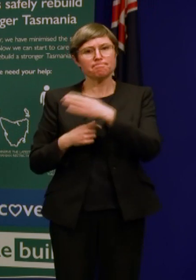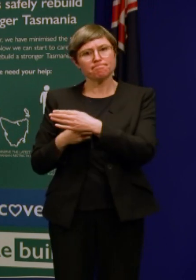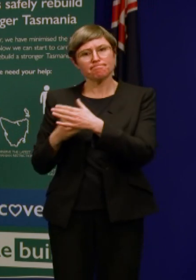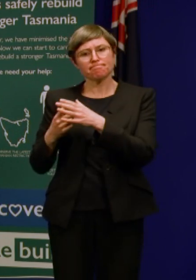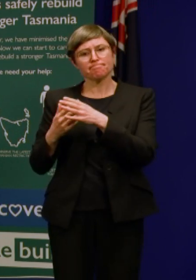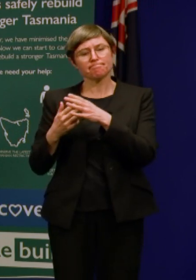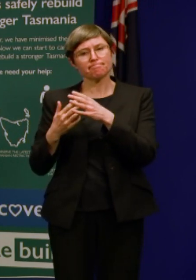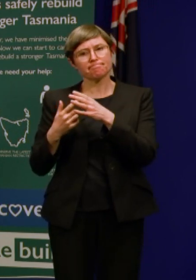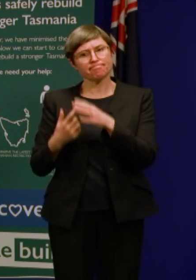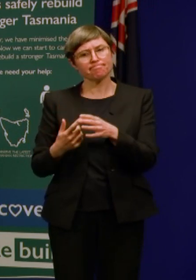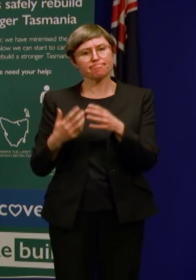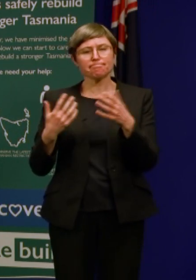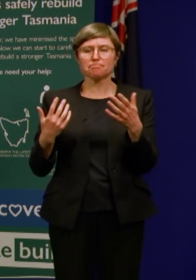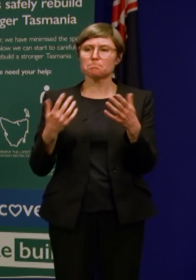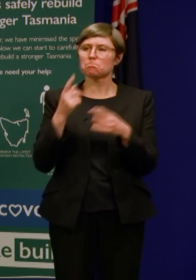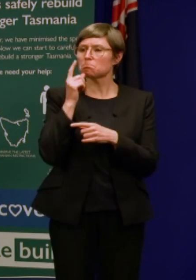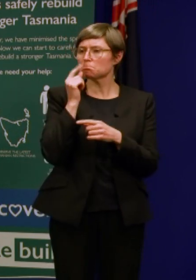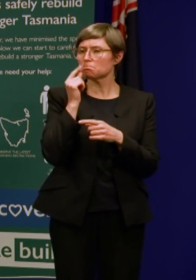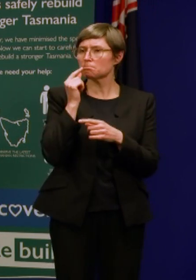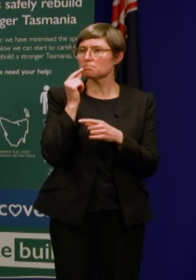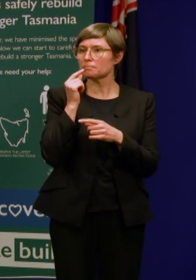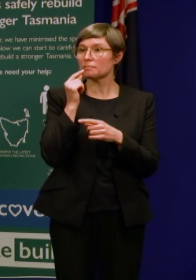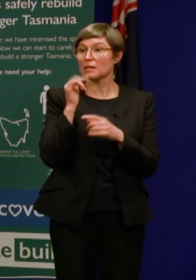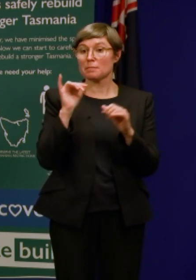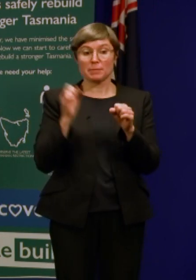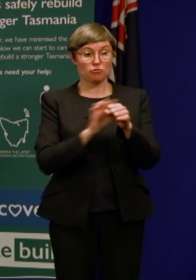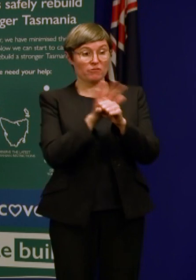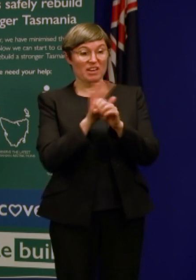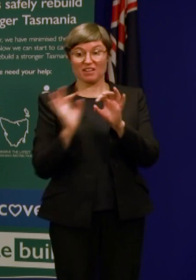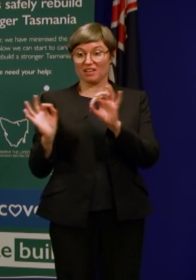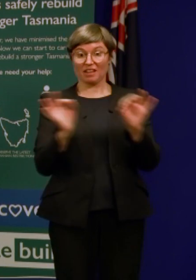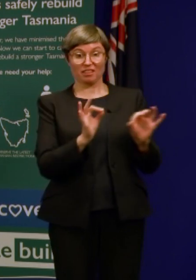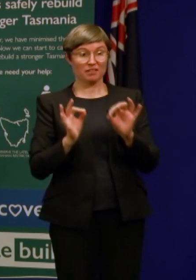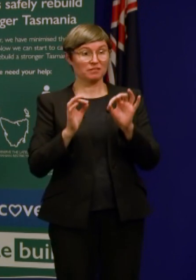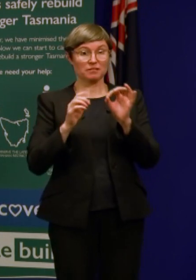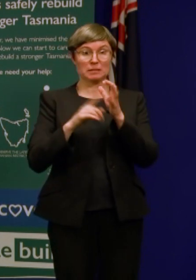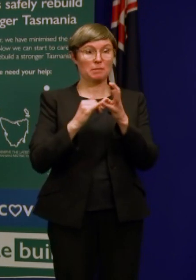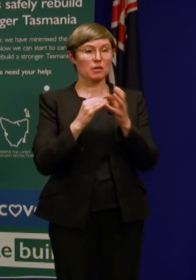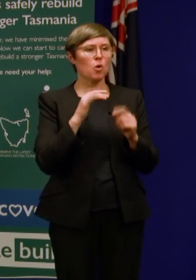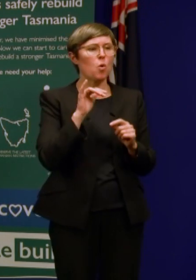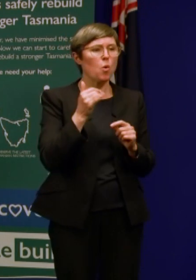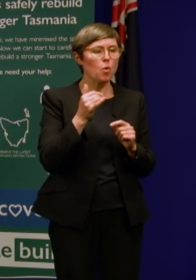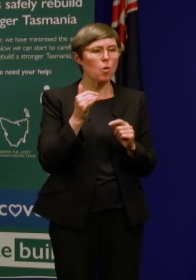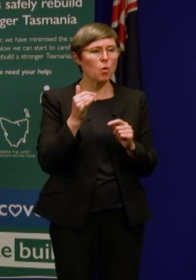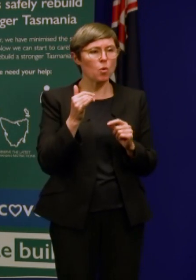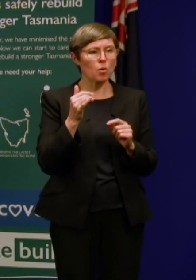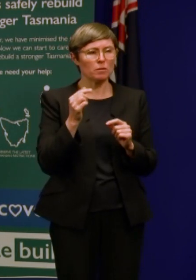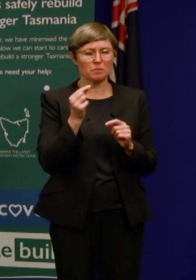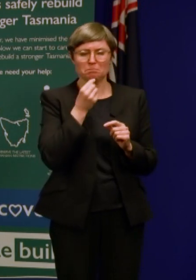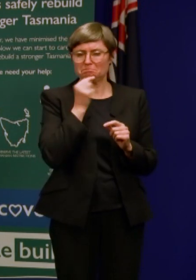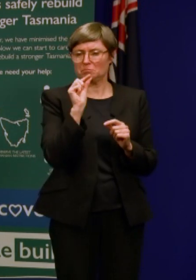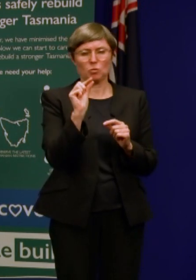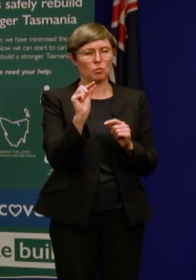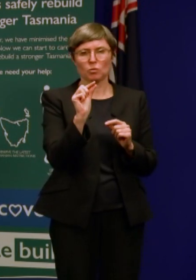probable that there is either no coronavirus in Tasmania or exceptionally little